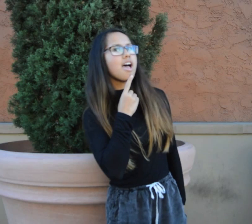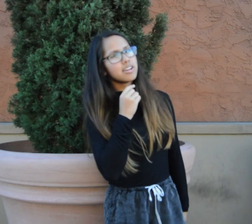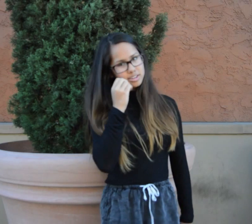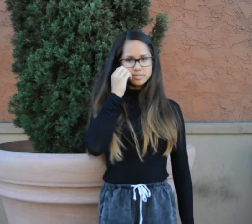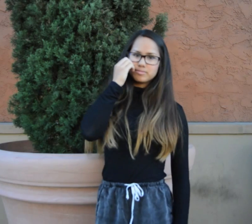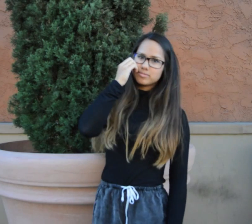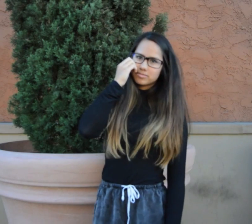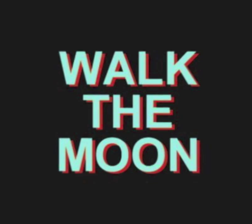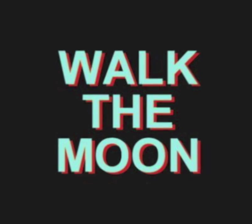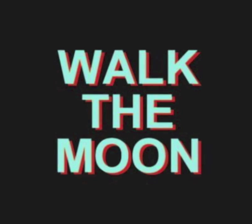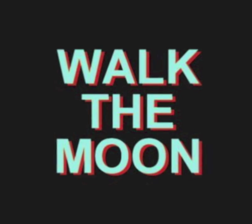Oh,